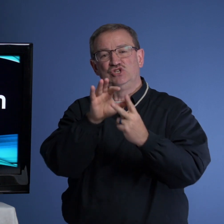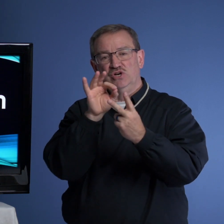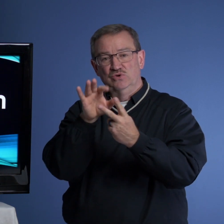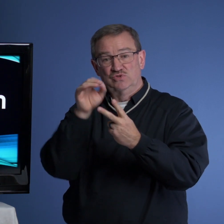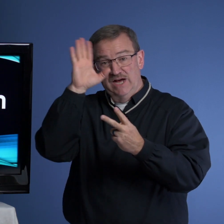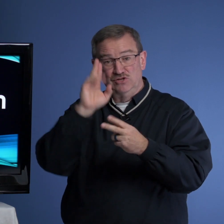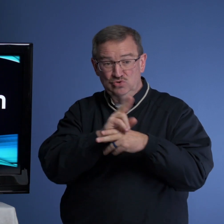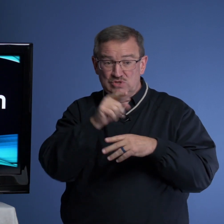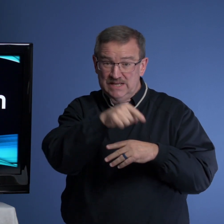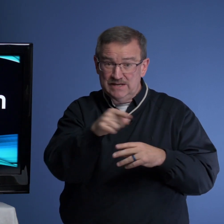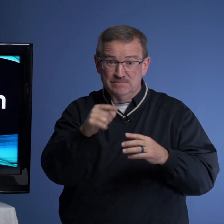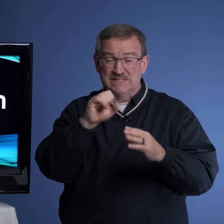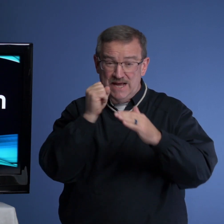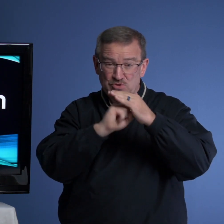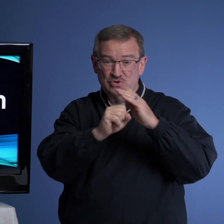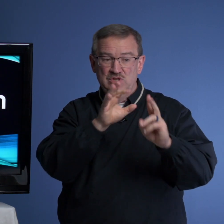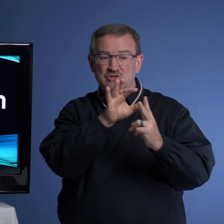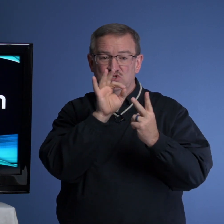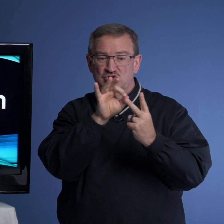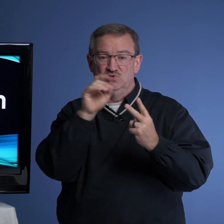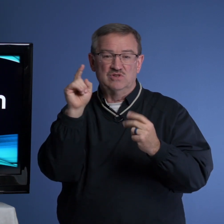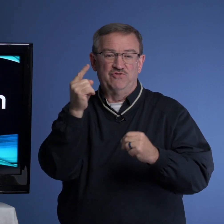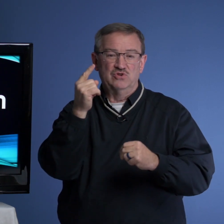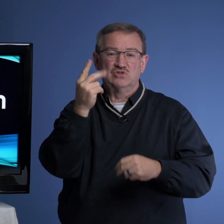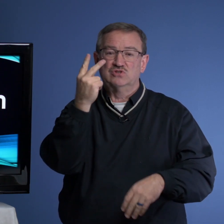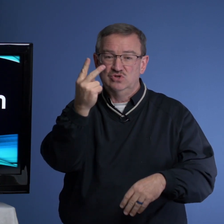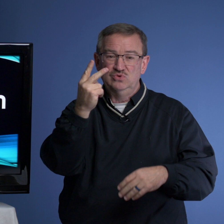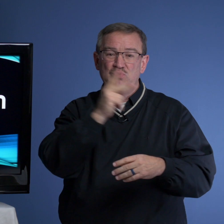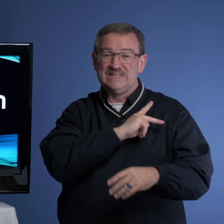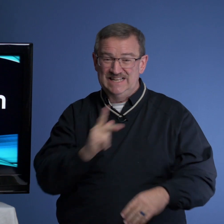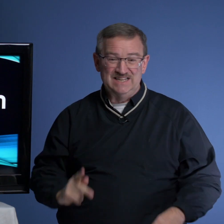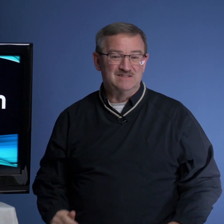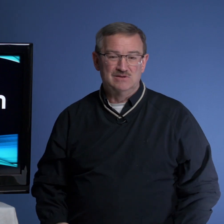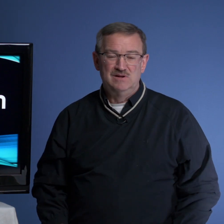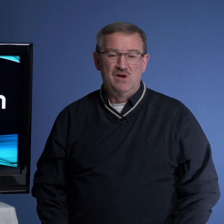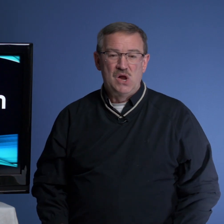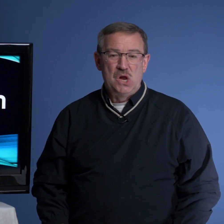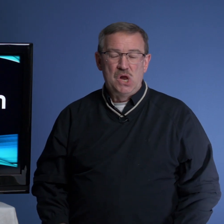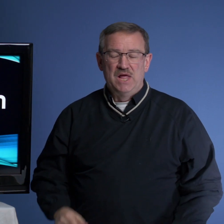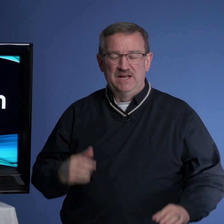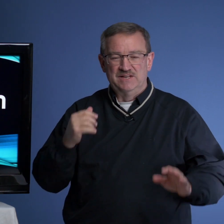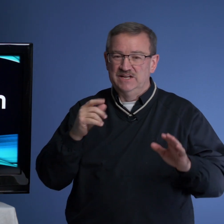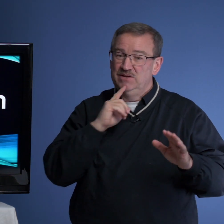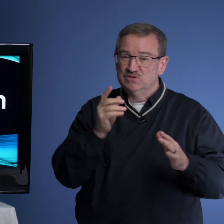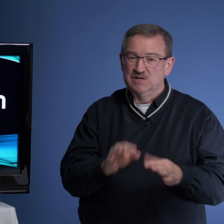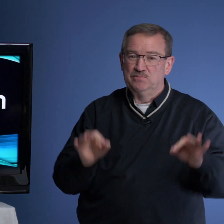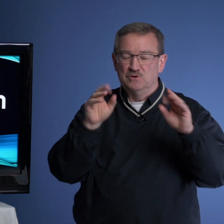chose, God used him, Samuel, to choose the first two kings. And he was an important